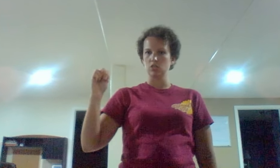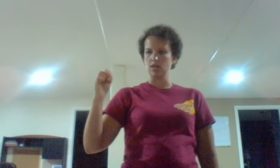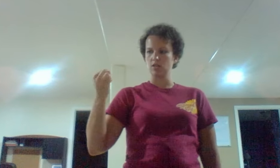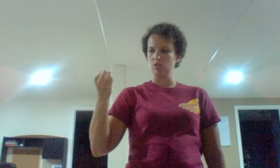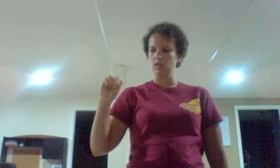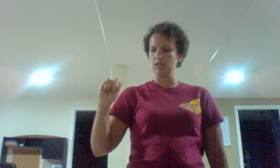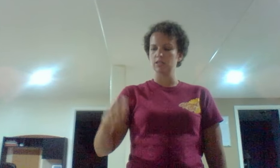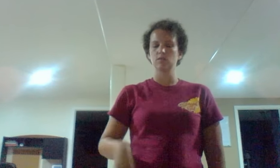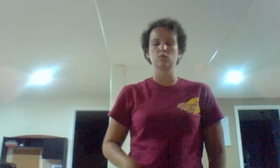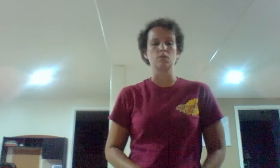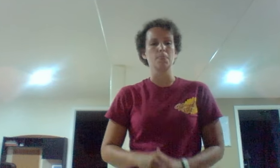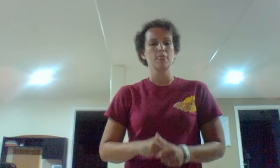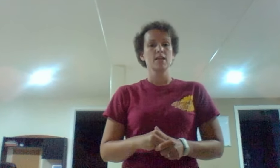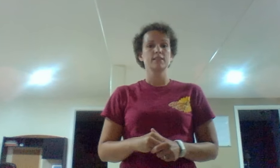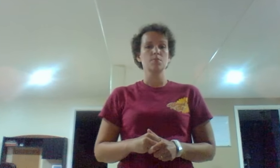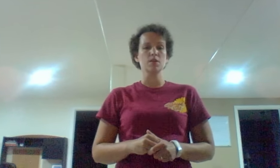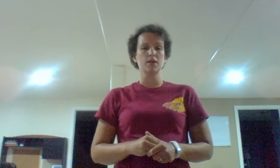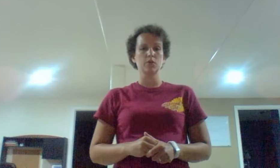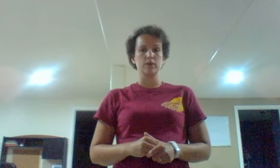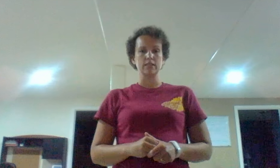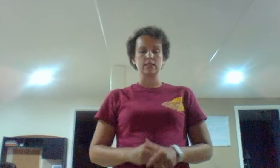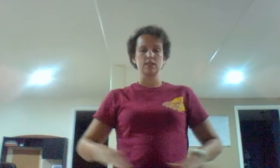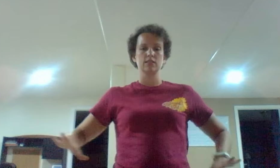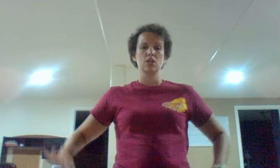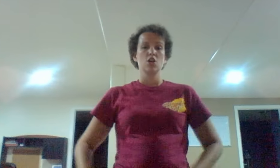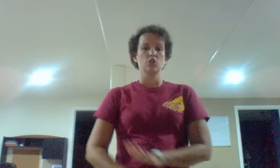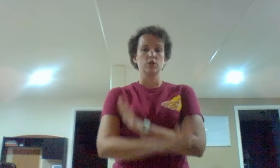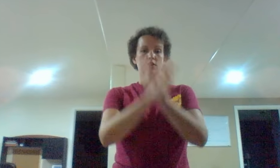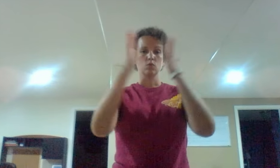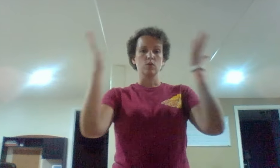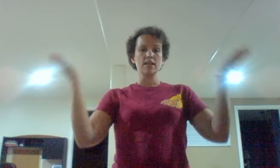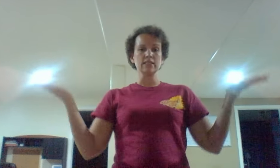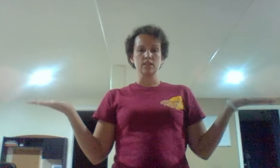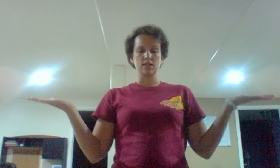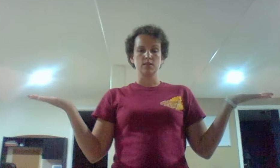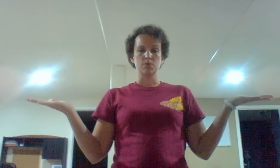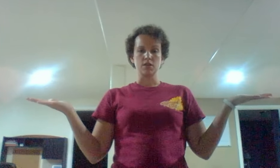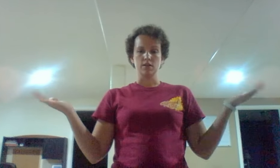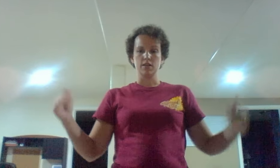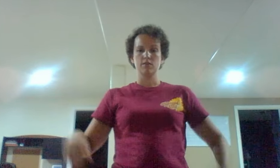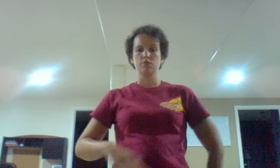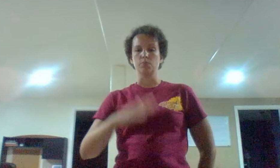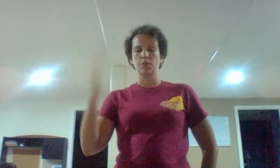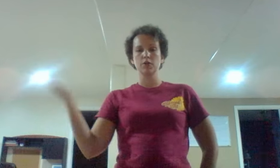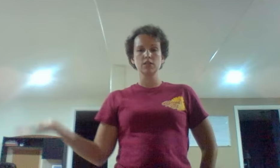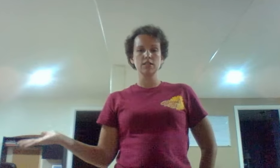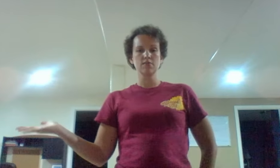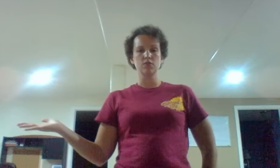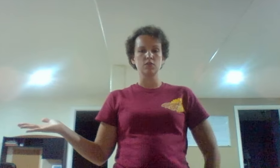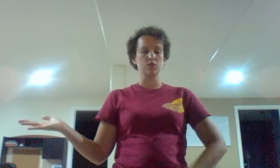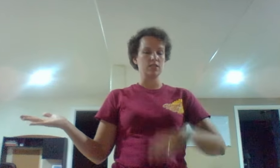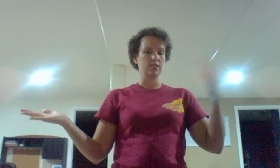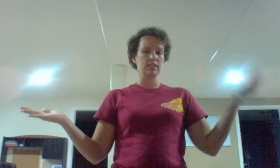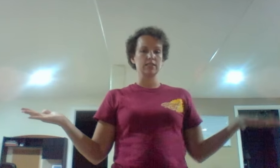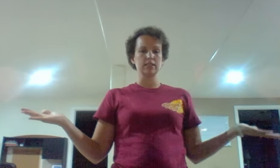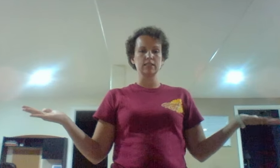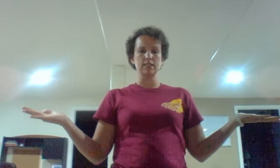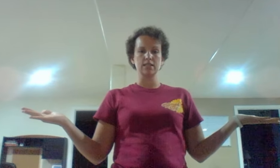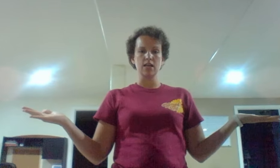that to your kids. So tell me about the Renaissance. During the Renaissance period from 1350 to 1600,